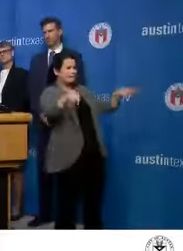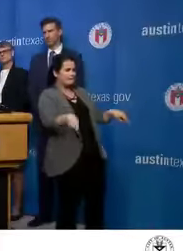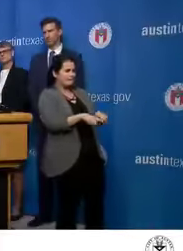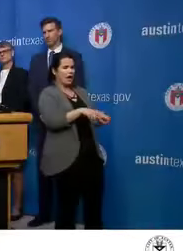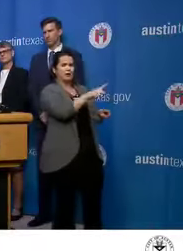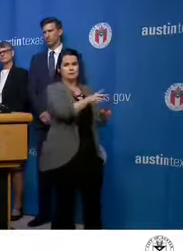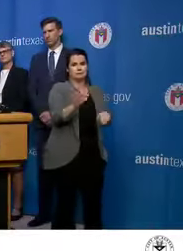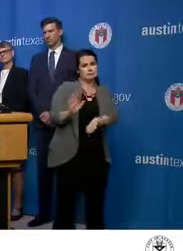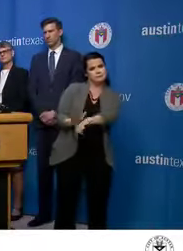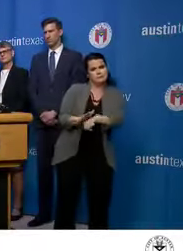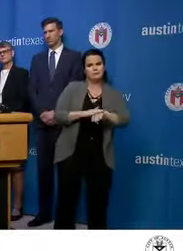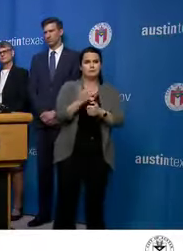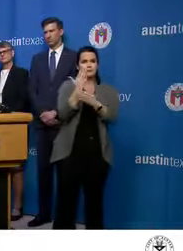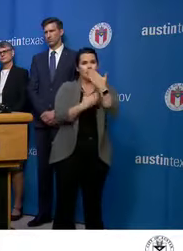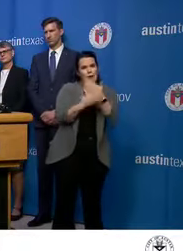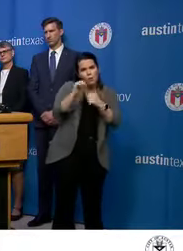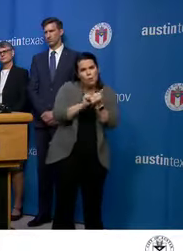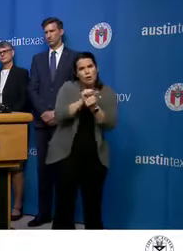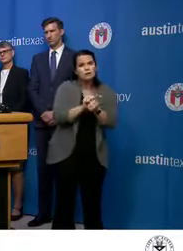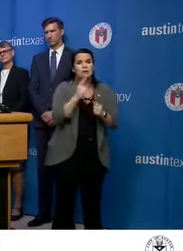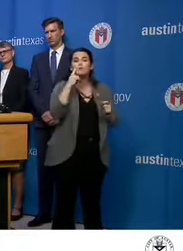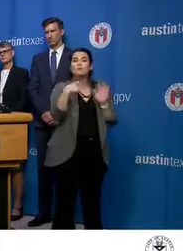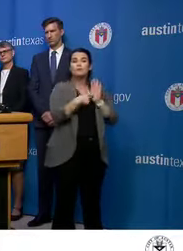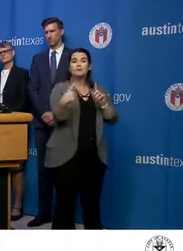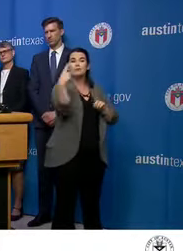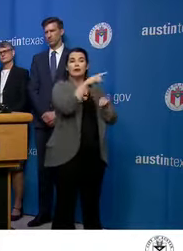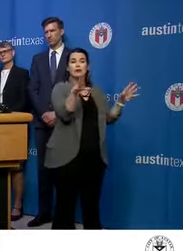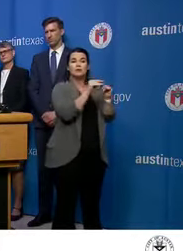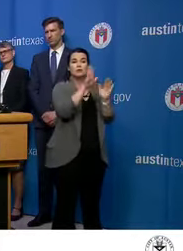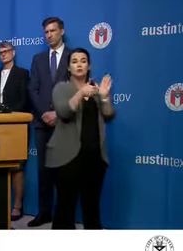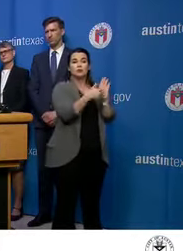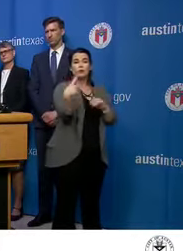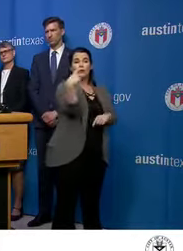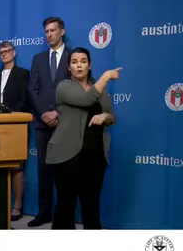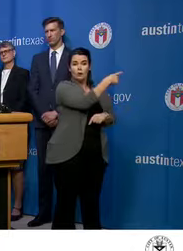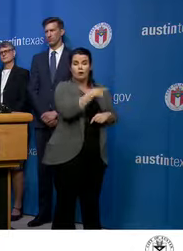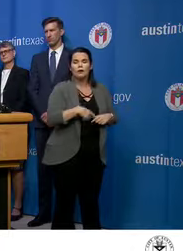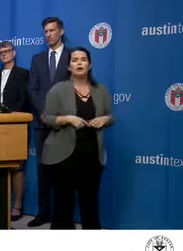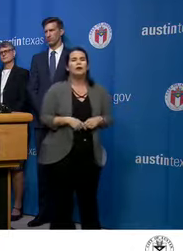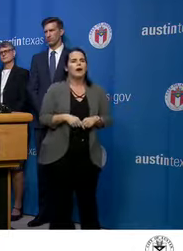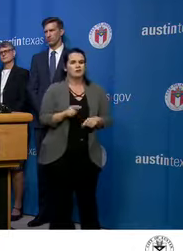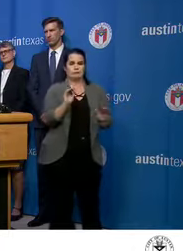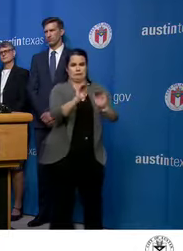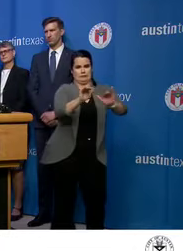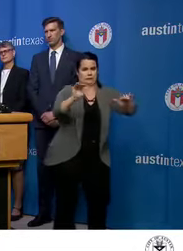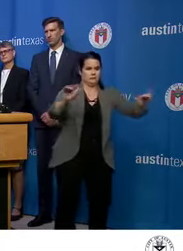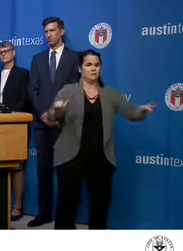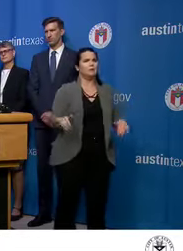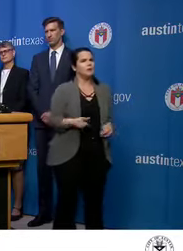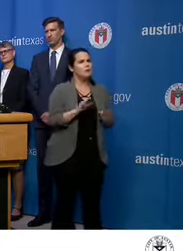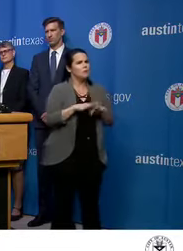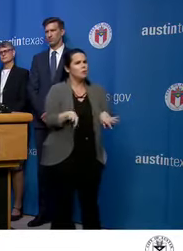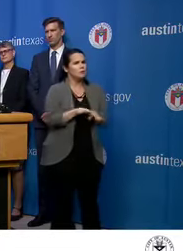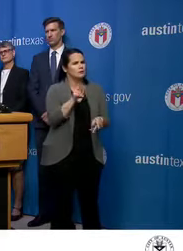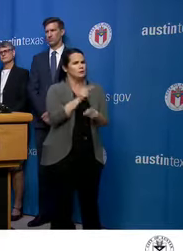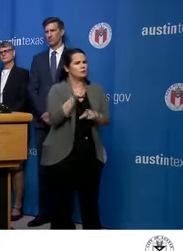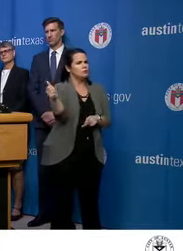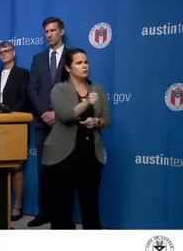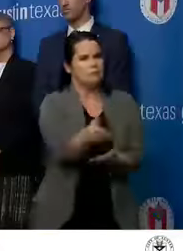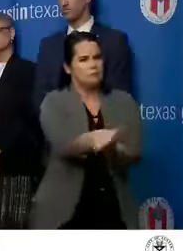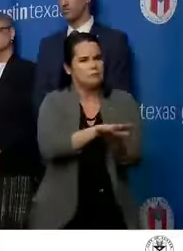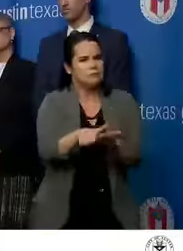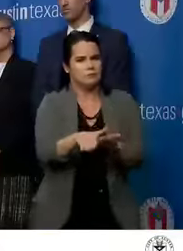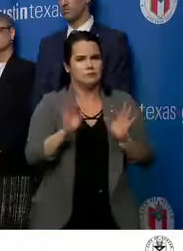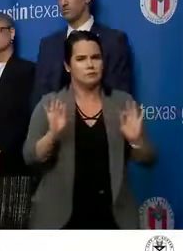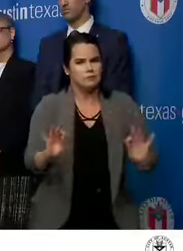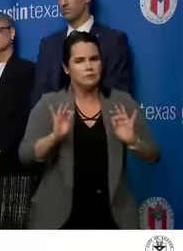other locations in the convention center and throughout the festival, to remind folks of the importance of personal hygiene. In addition to